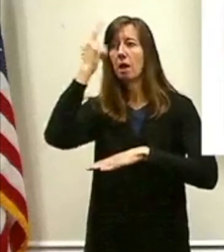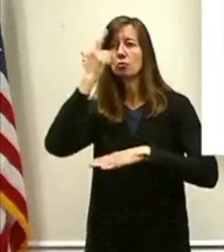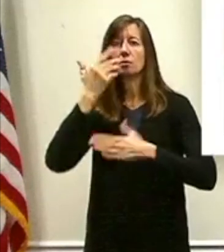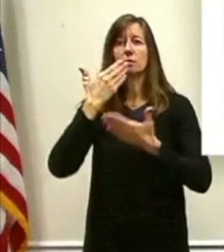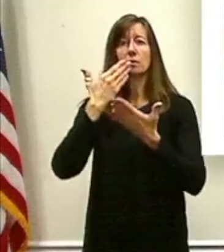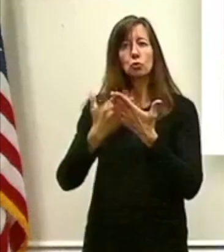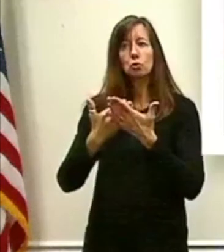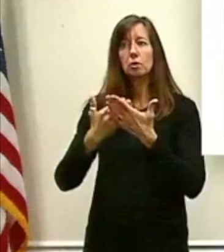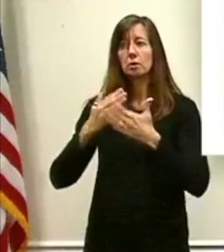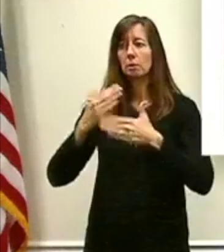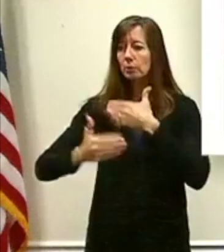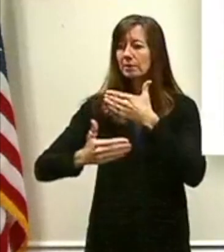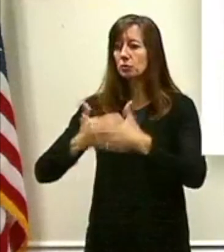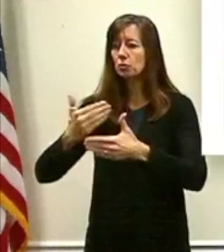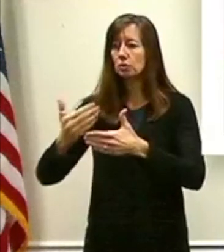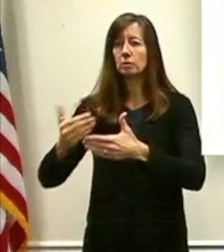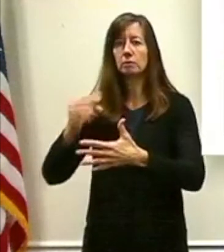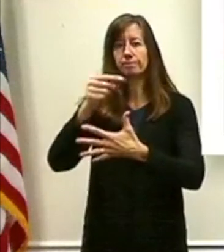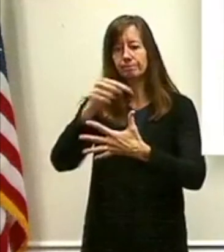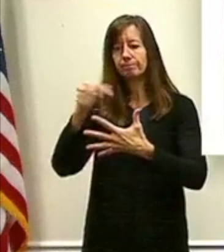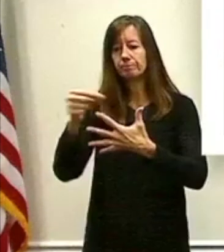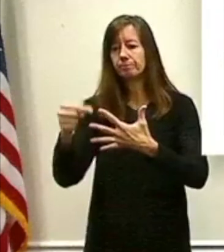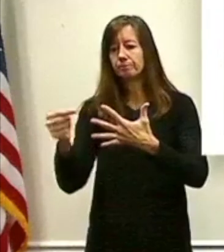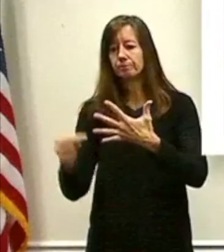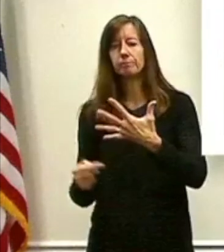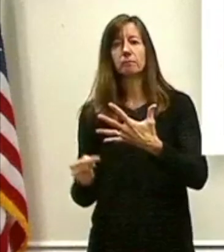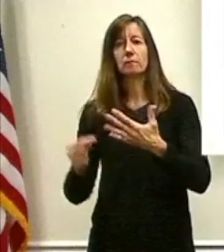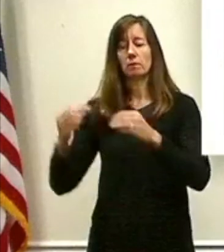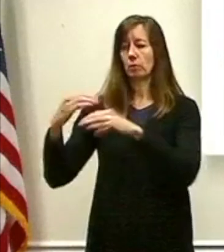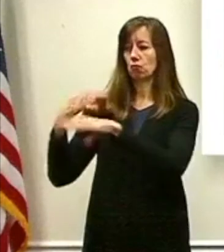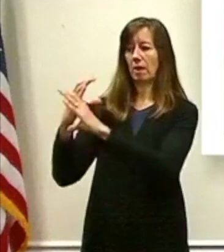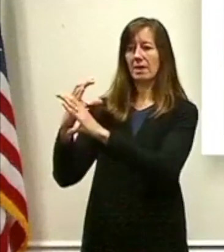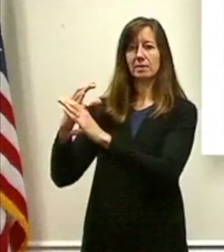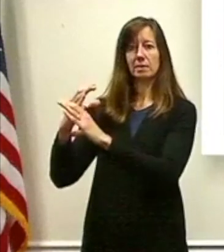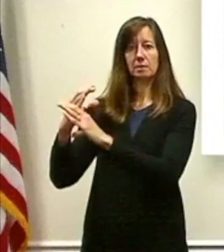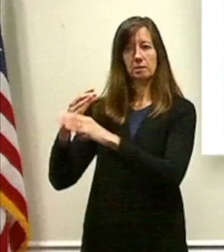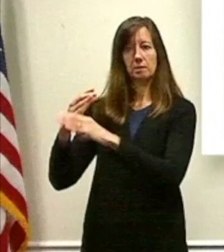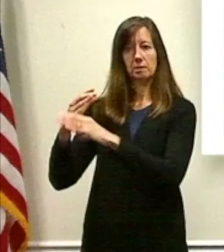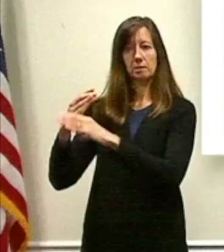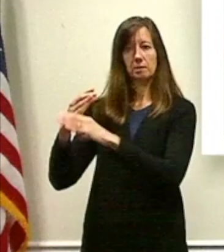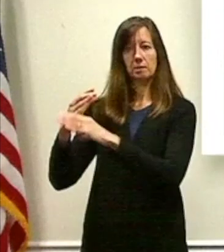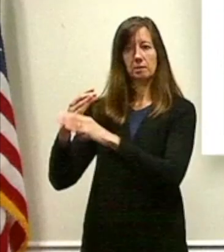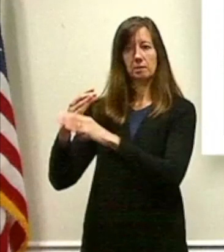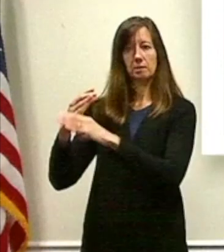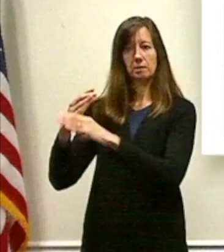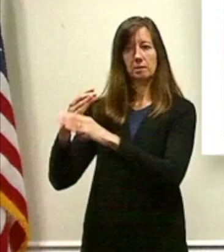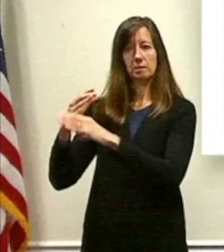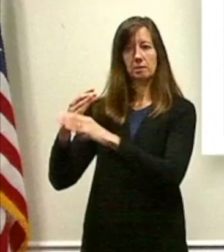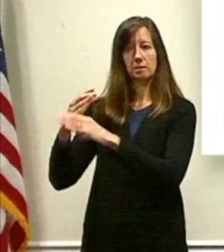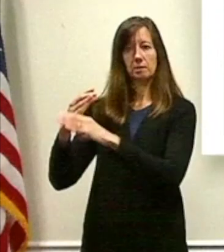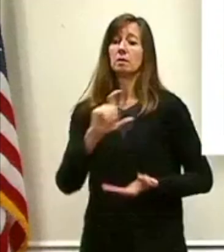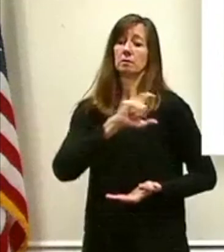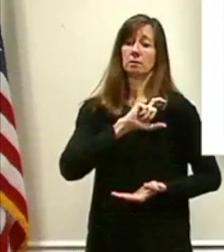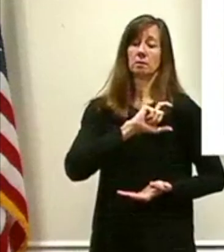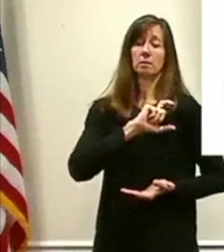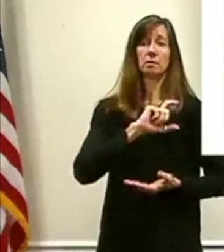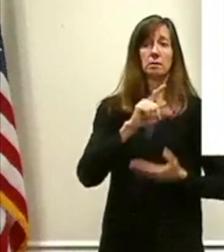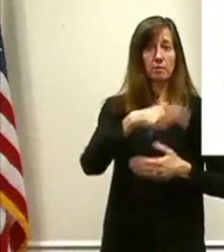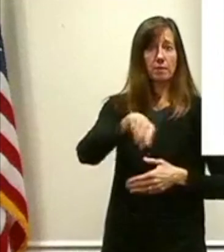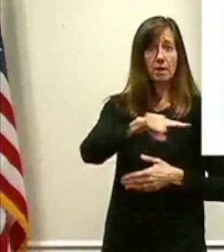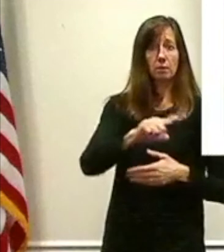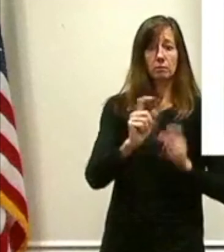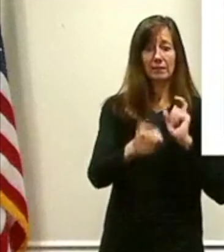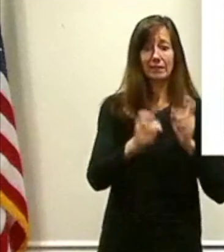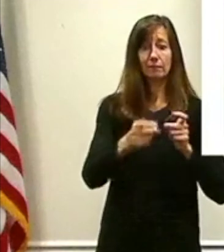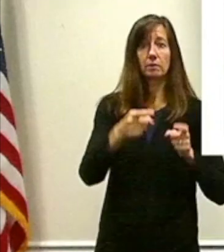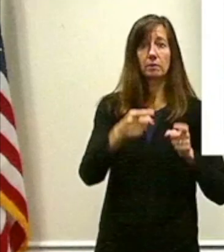with crisis intervention, de-escalation, and the mental health training that we offer, police officers are given the tools that they need to